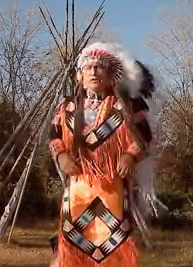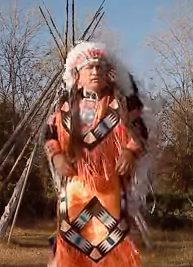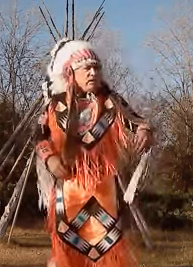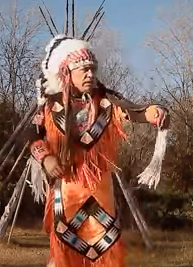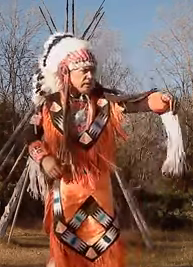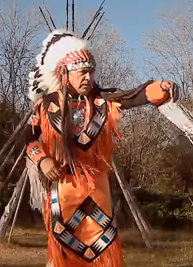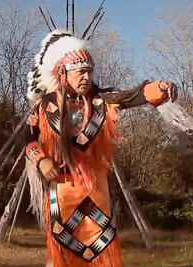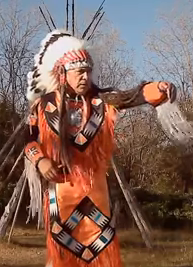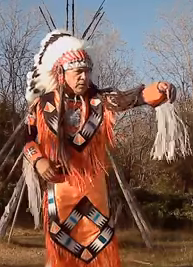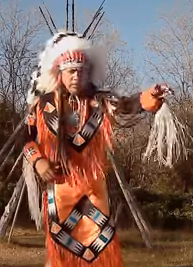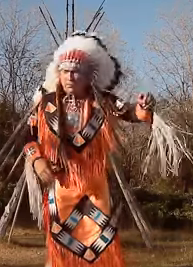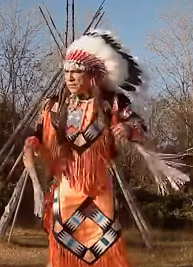No.